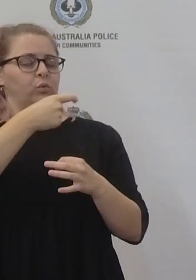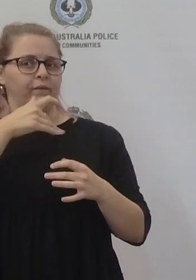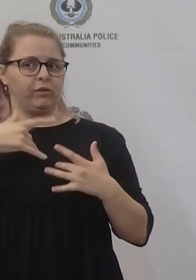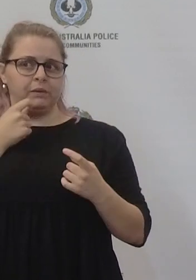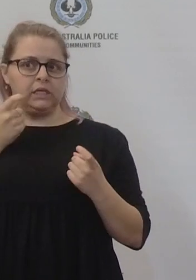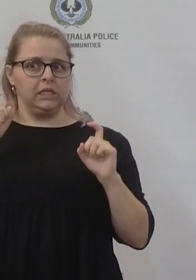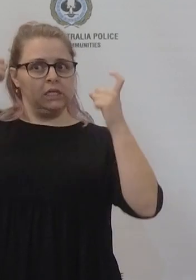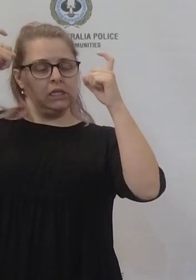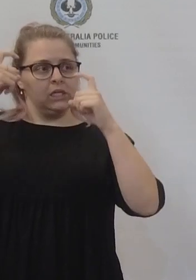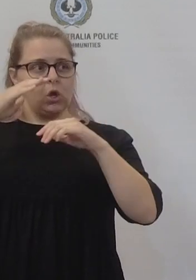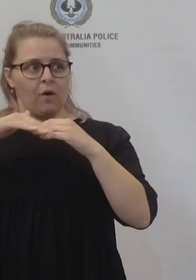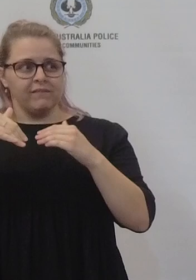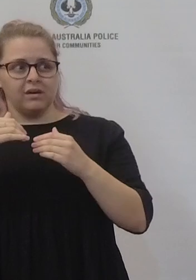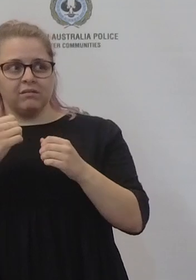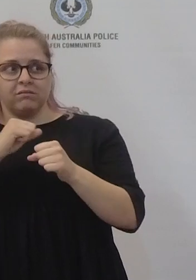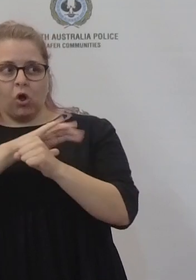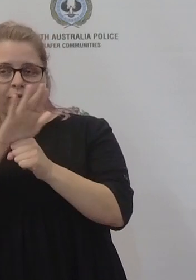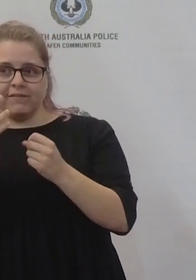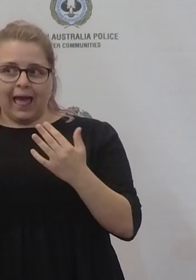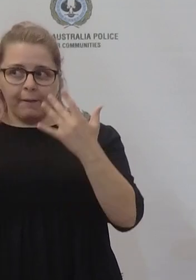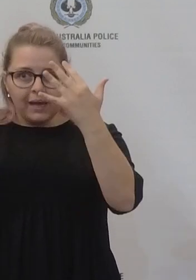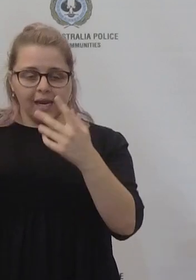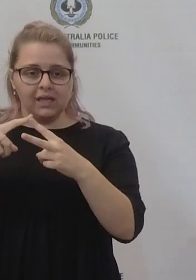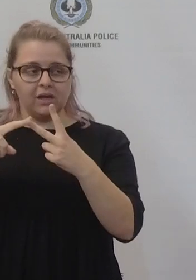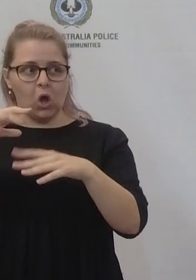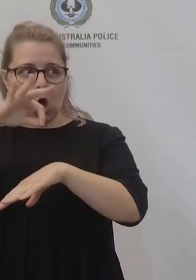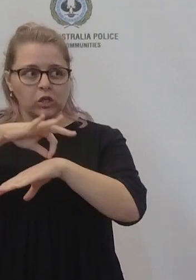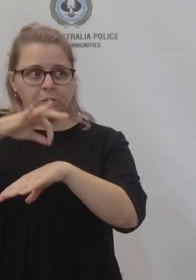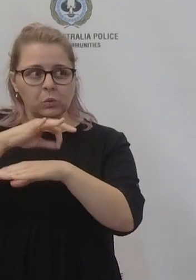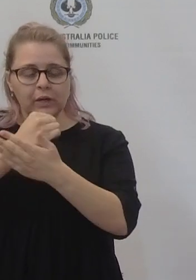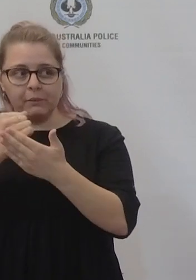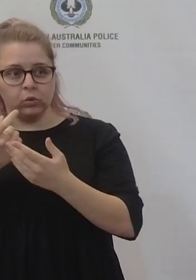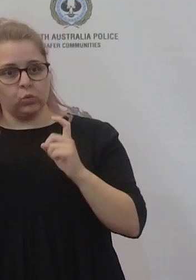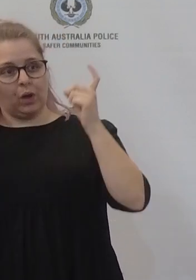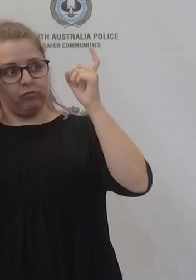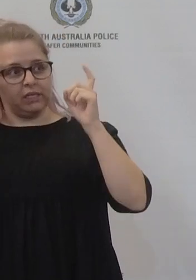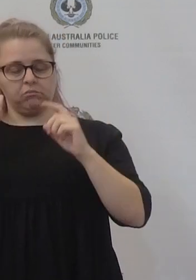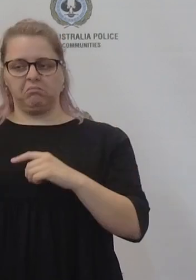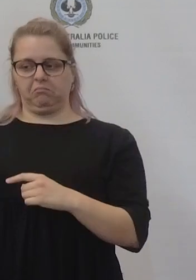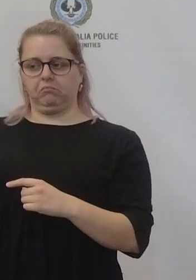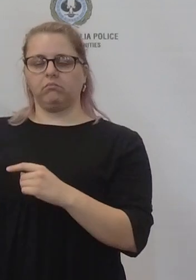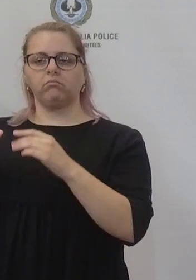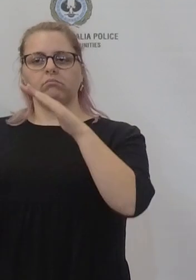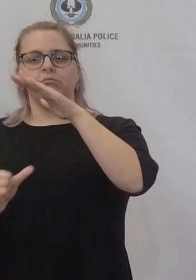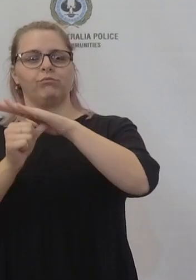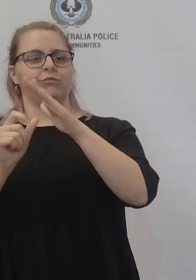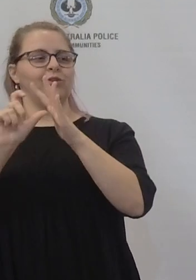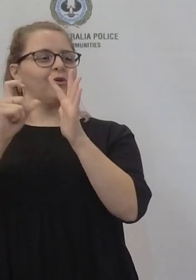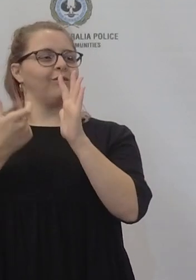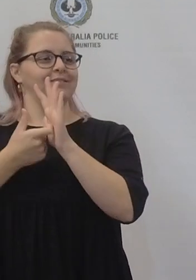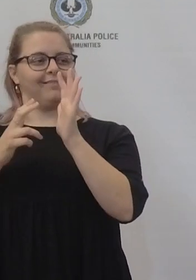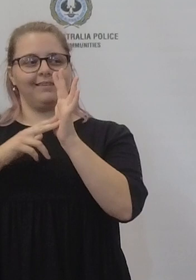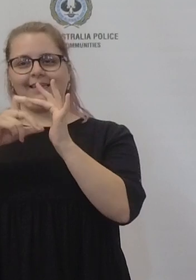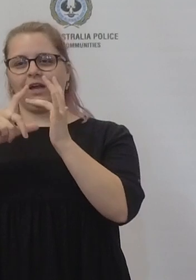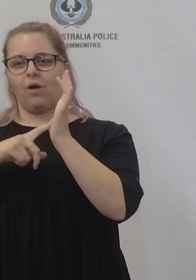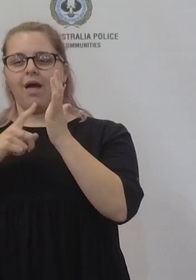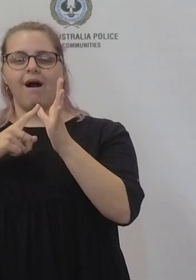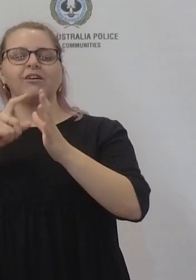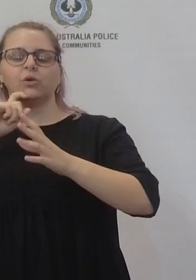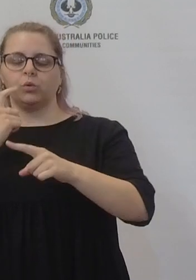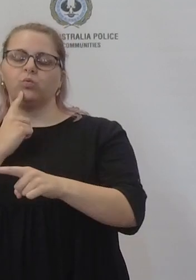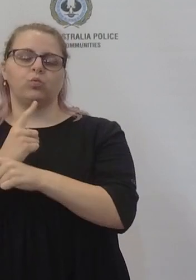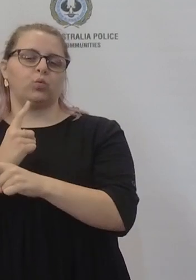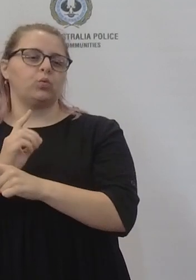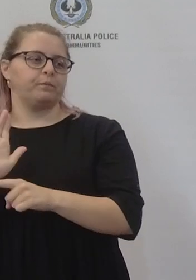hospitalisations and or cases? Professor Spurrier is here also to talk about the current case numbers but I can say in my